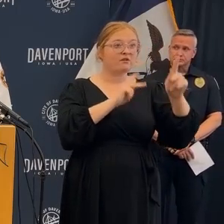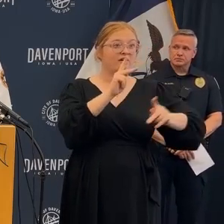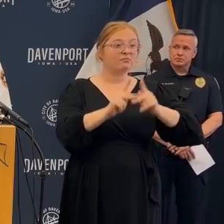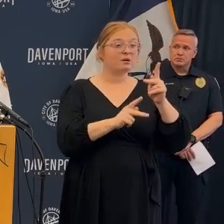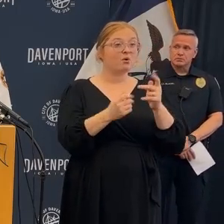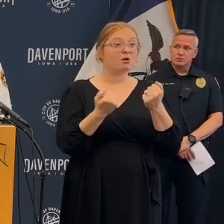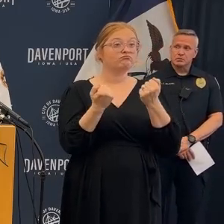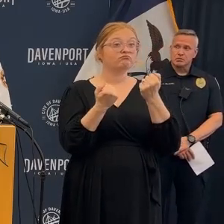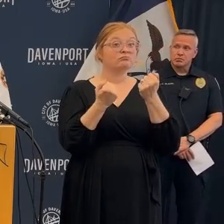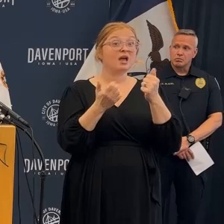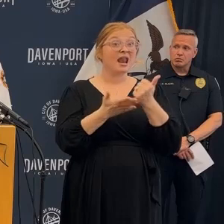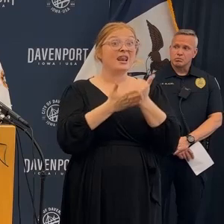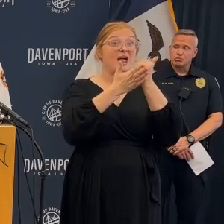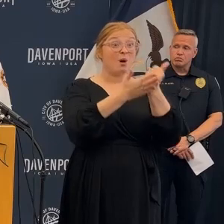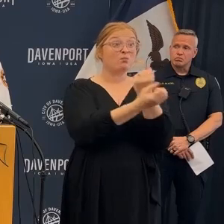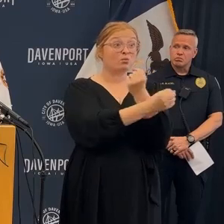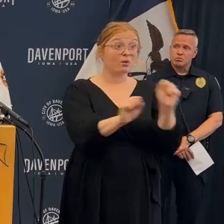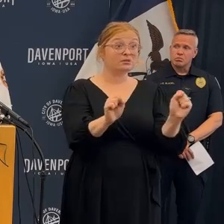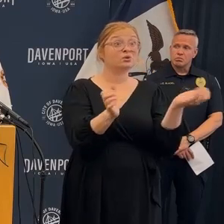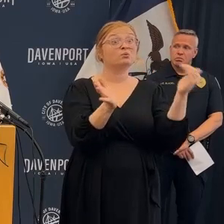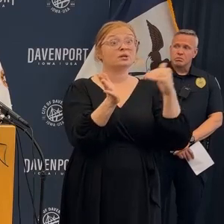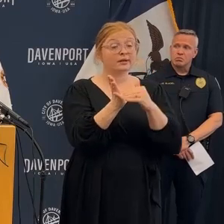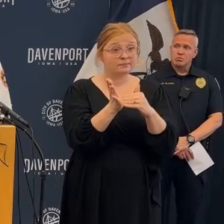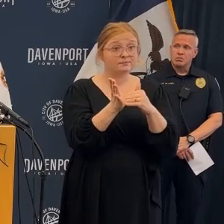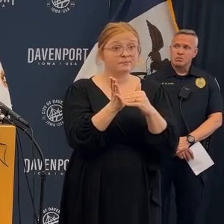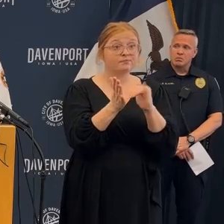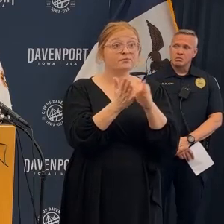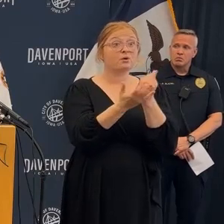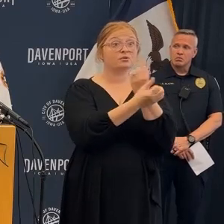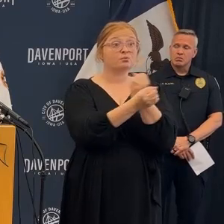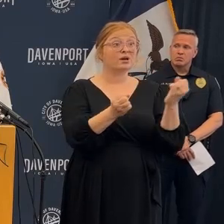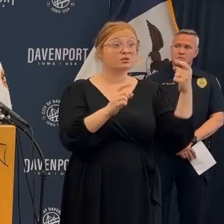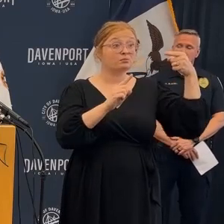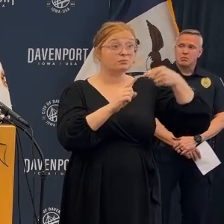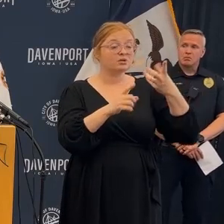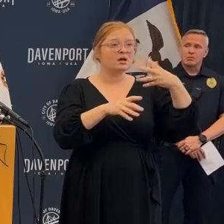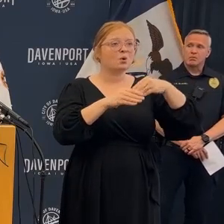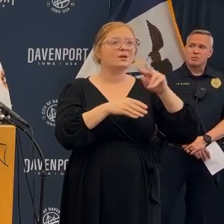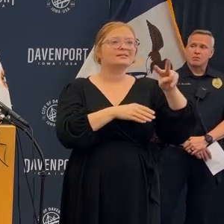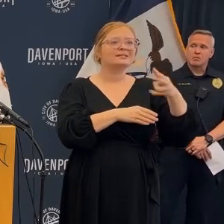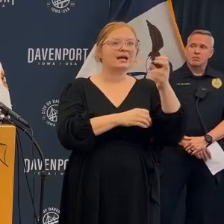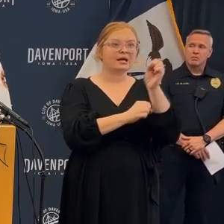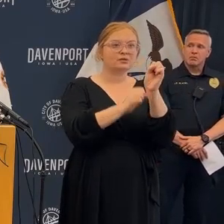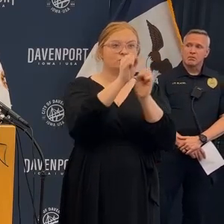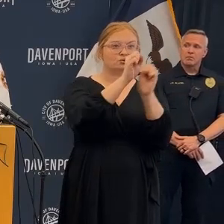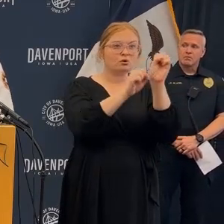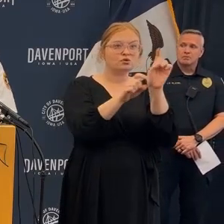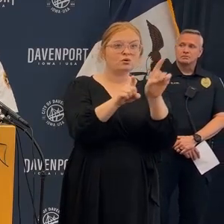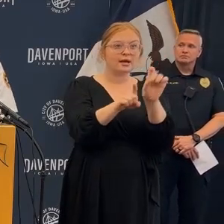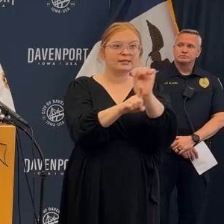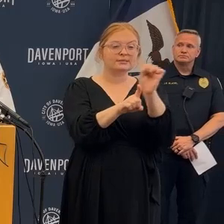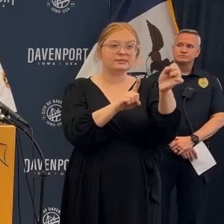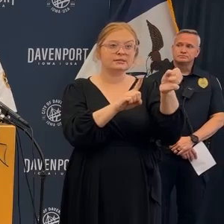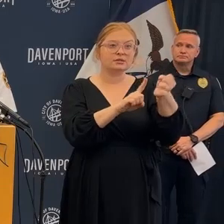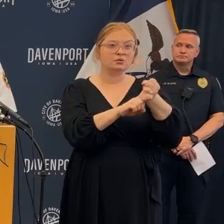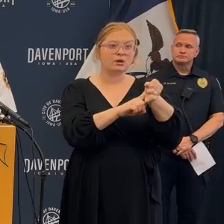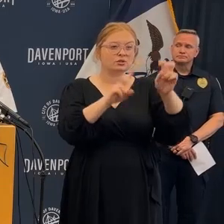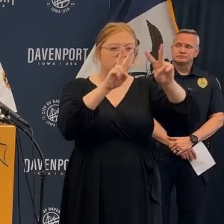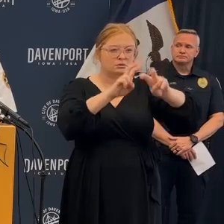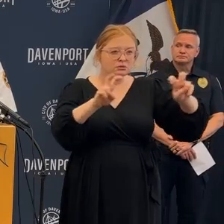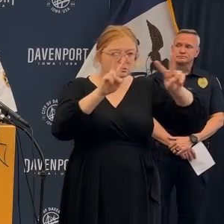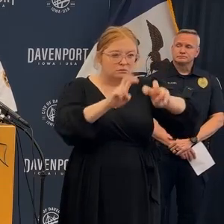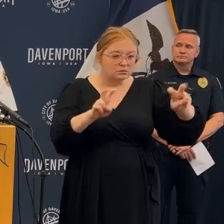the scene with over 25 individuals and assisted with rescue operations. These rescue operations included a second structural